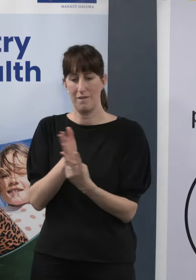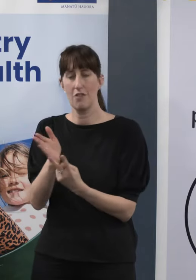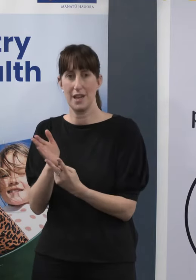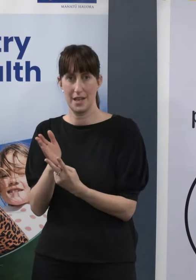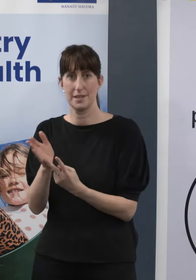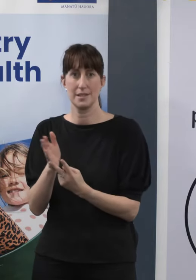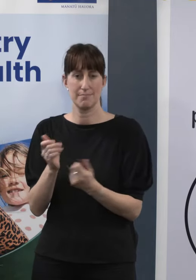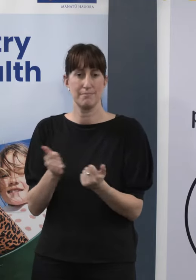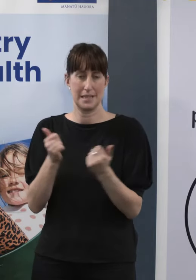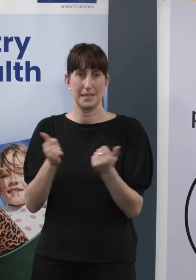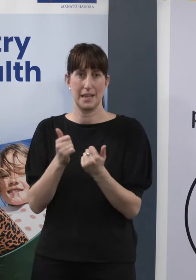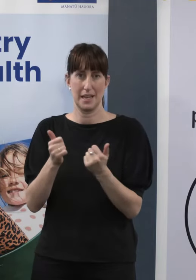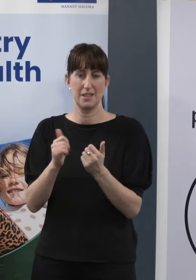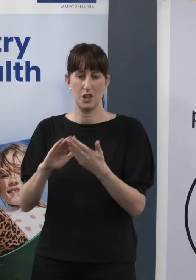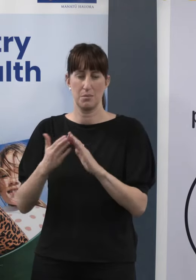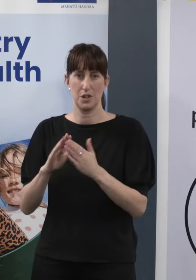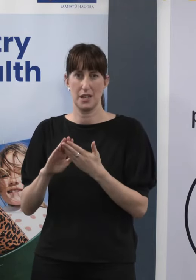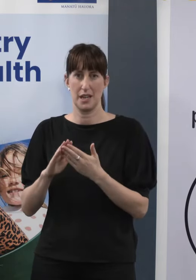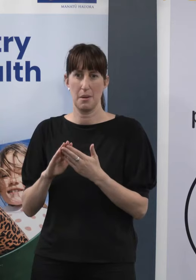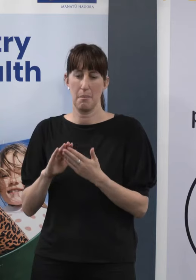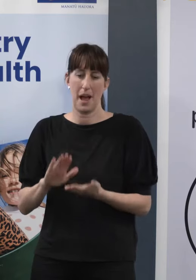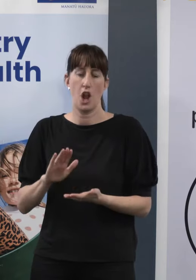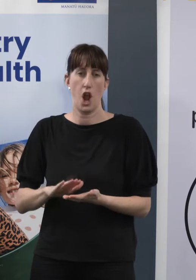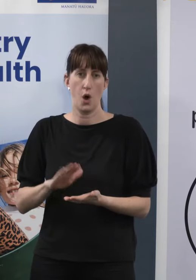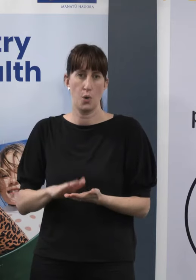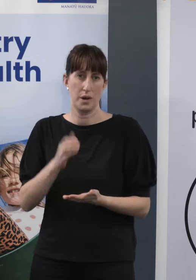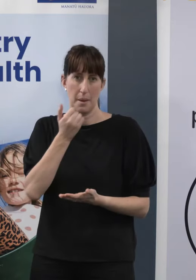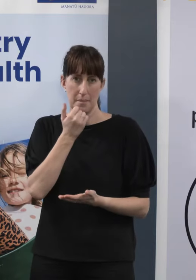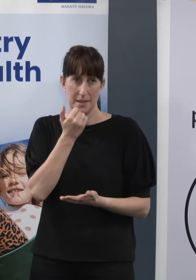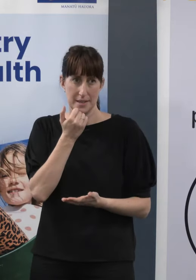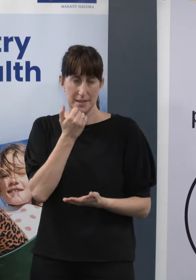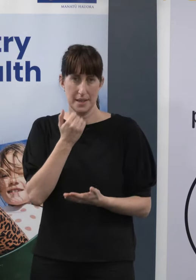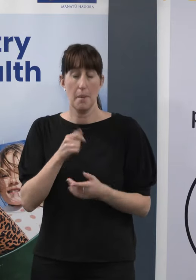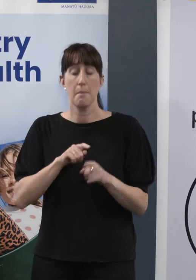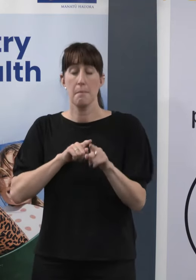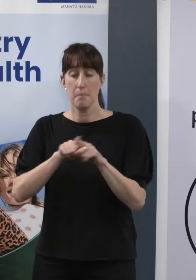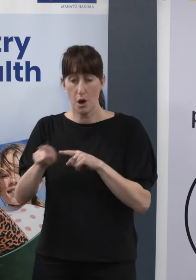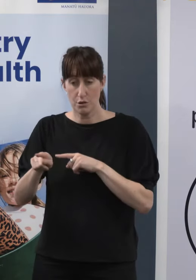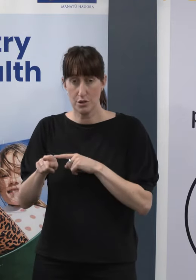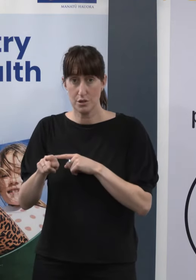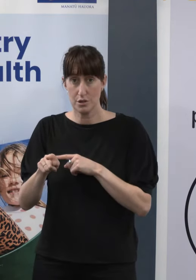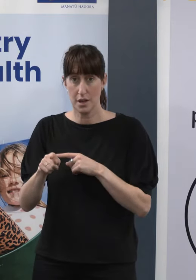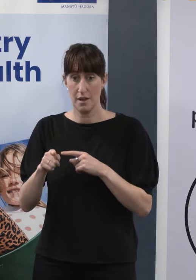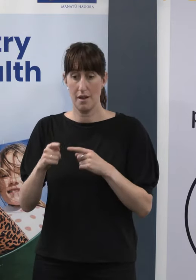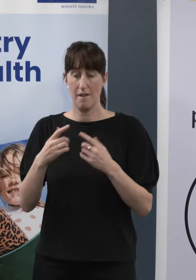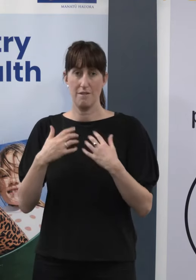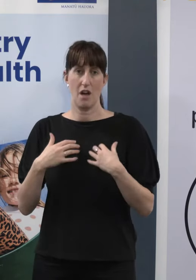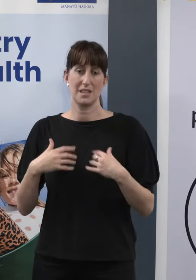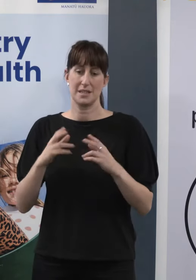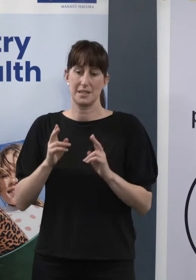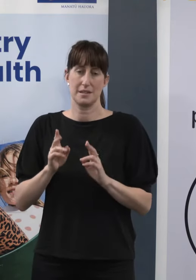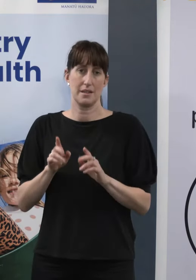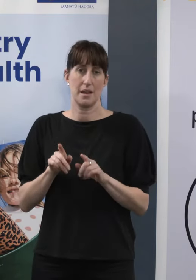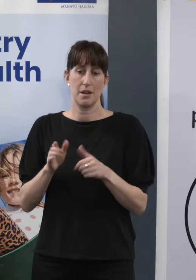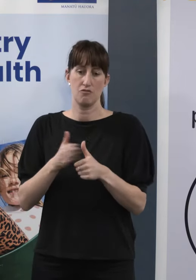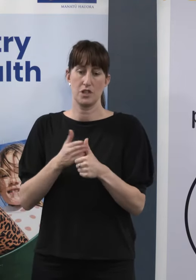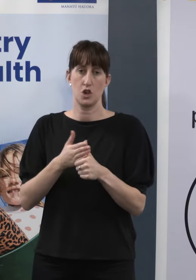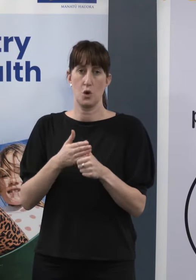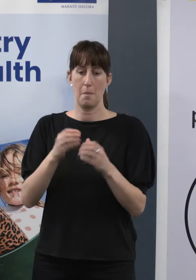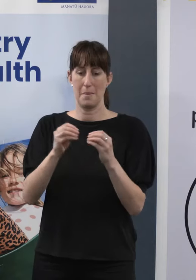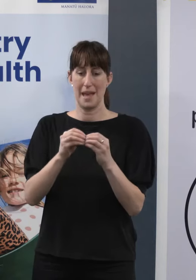in very low proportions. Most of our virus in the community is still the BA.2 variant.